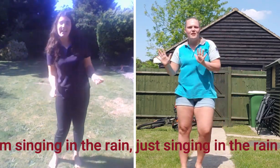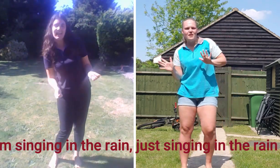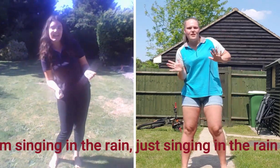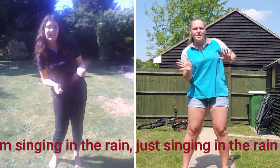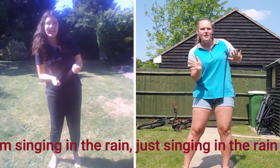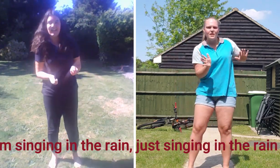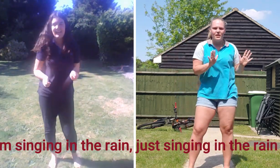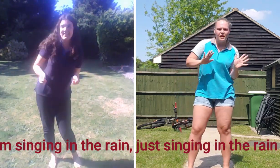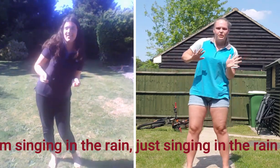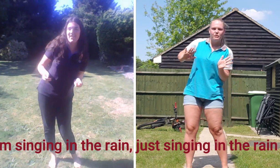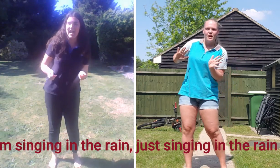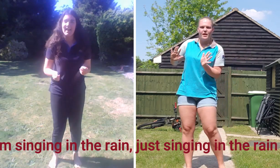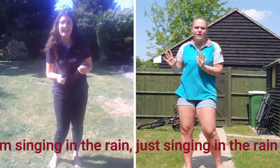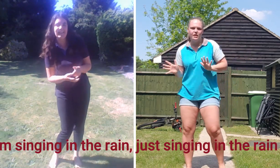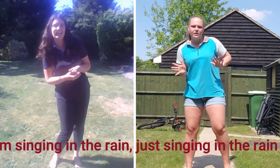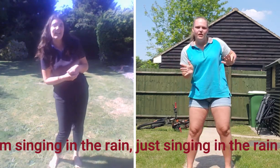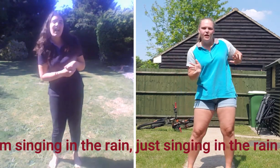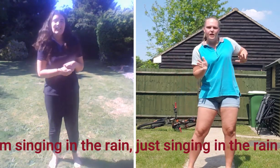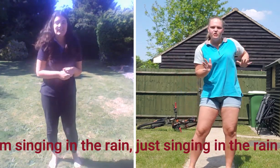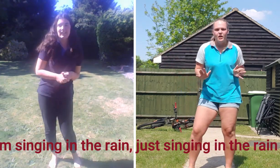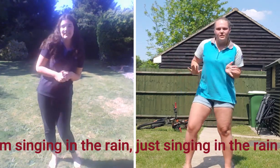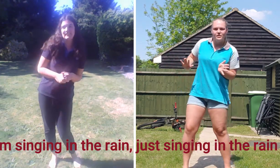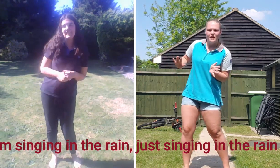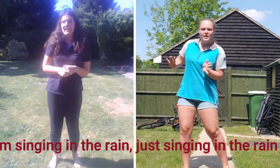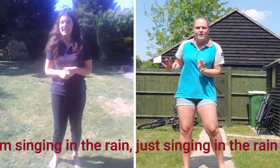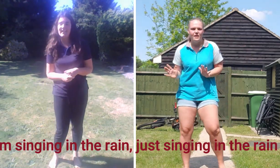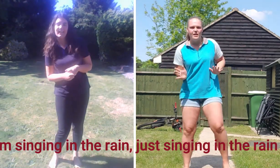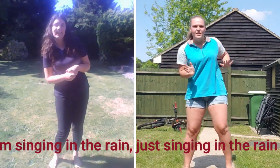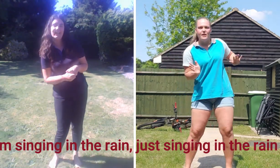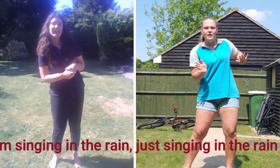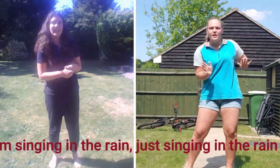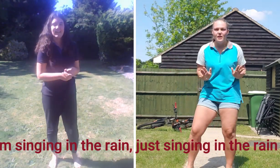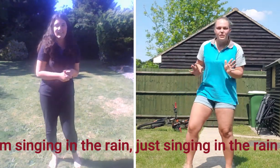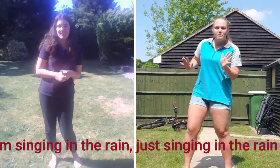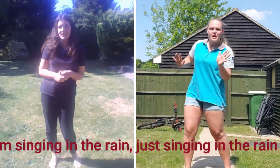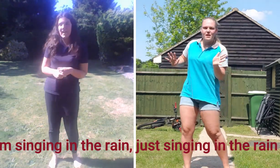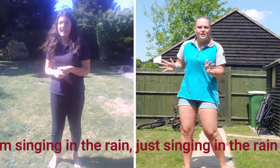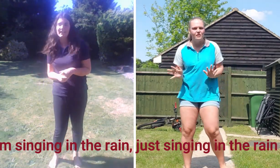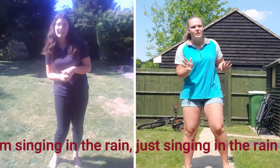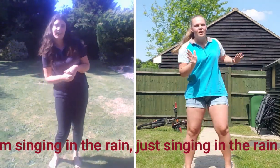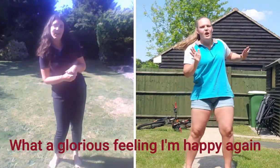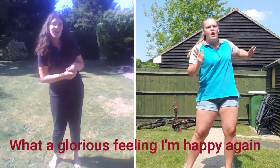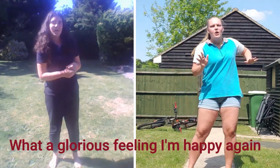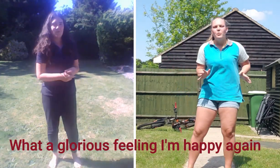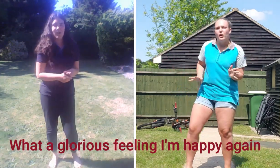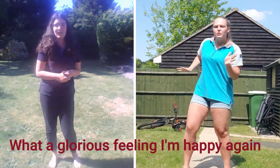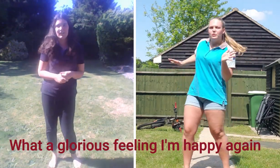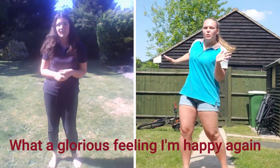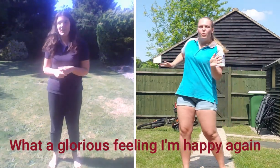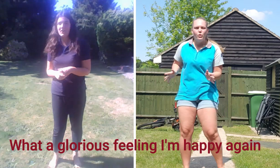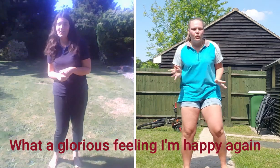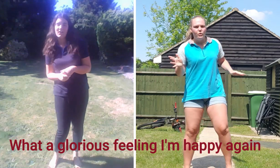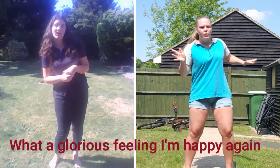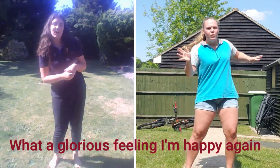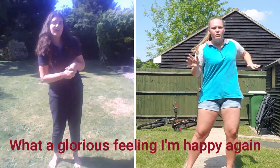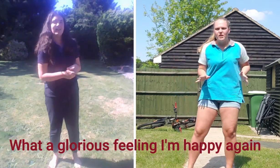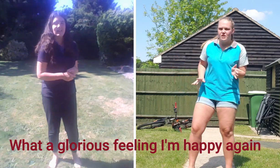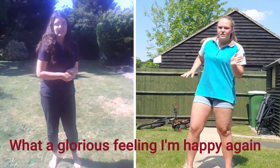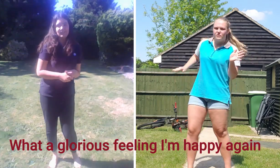singing in the rain, just singing in the rain. What a